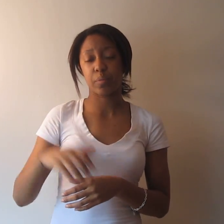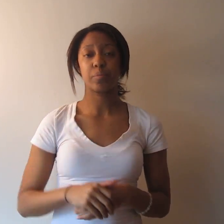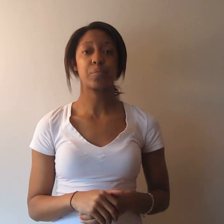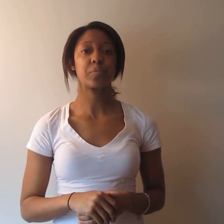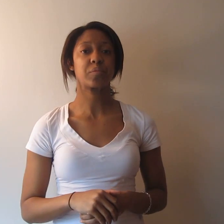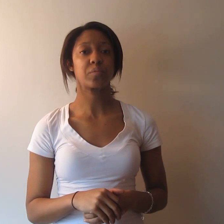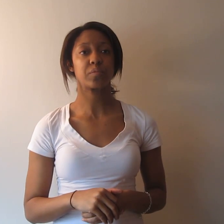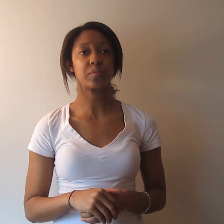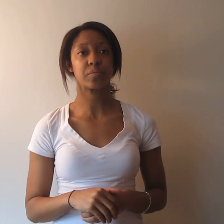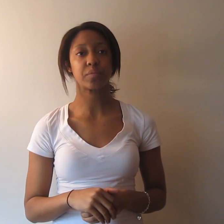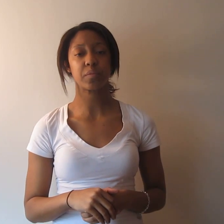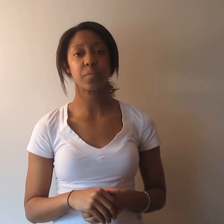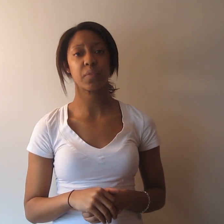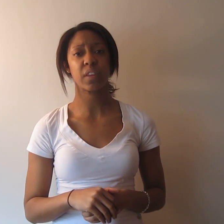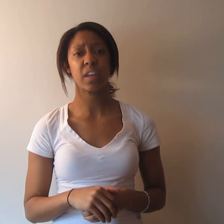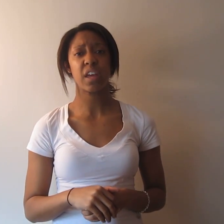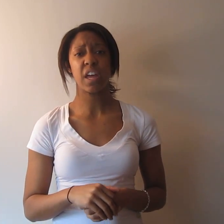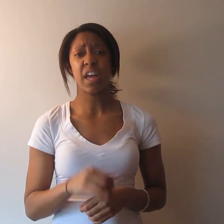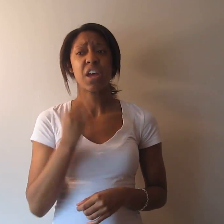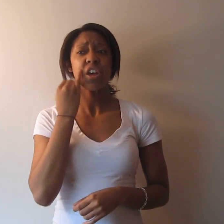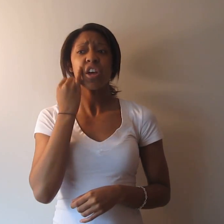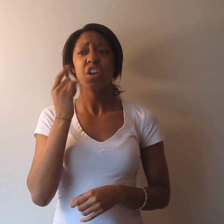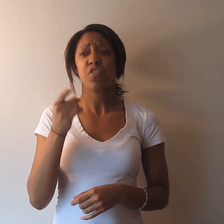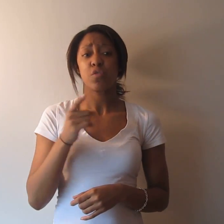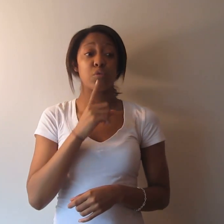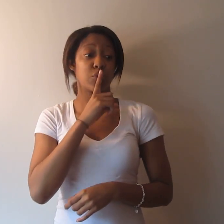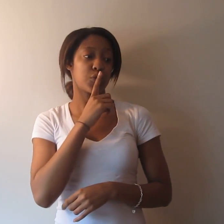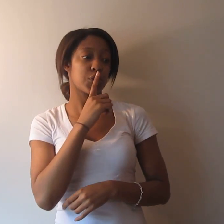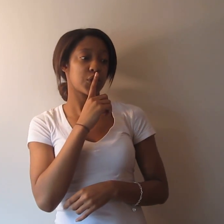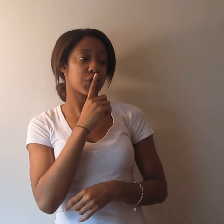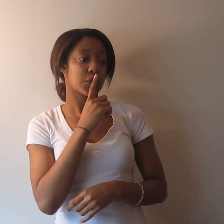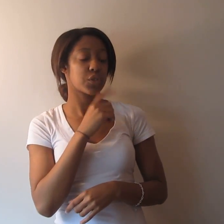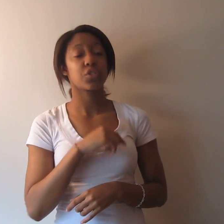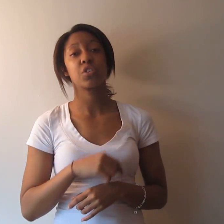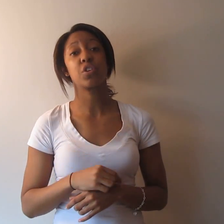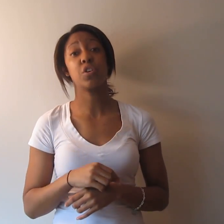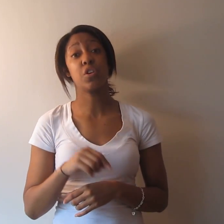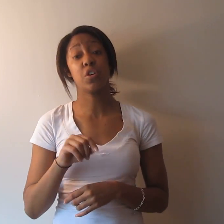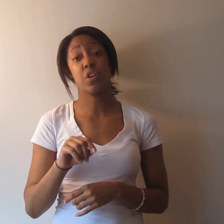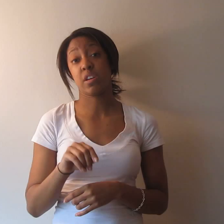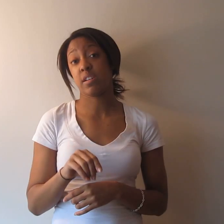If you do not let your employer know what accommodation you need, then they are not required to provide anything.